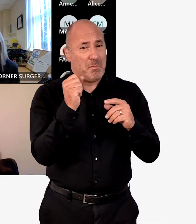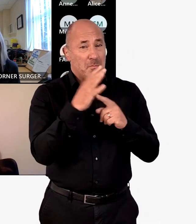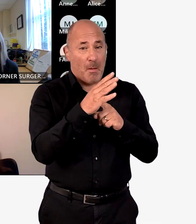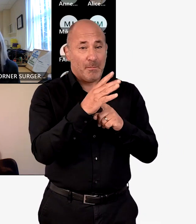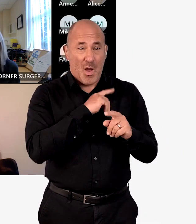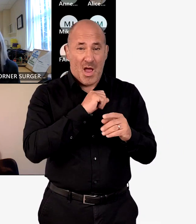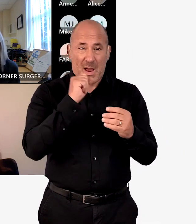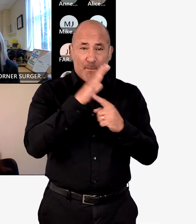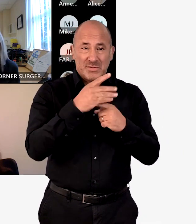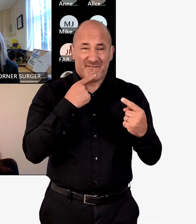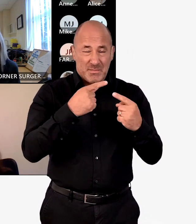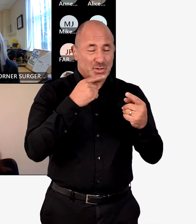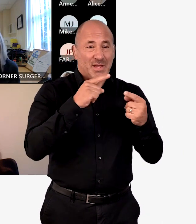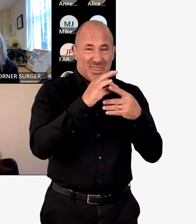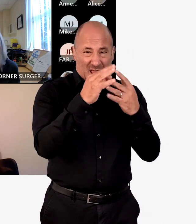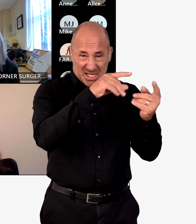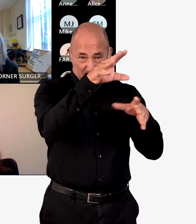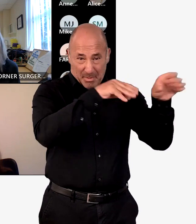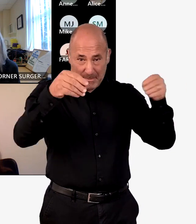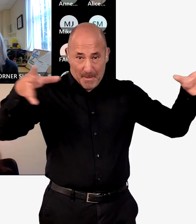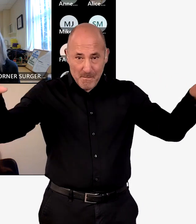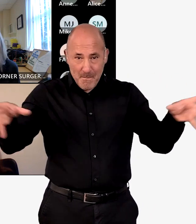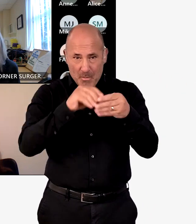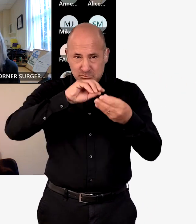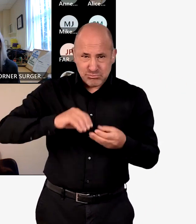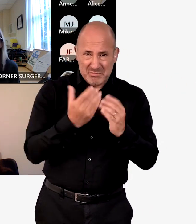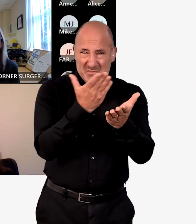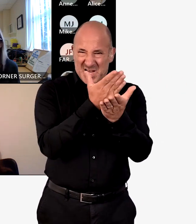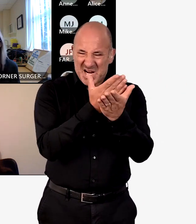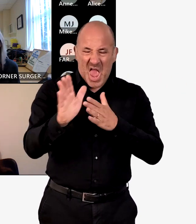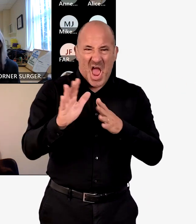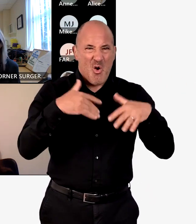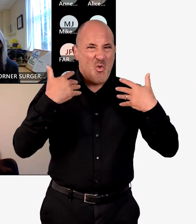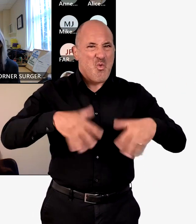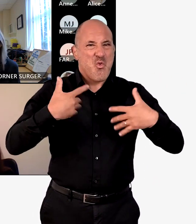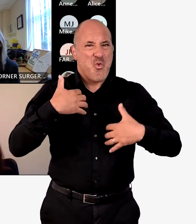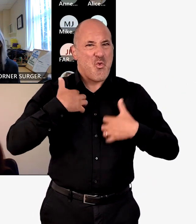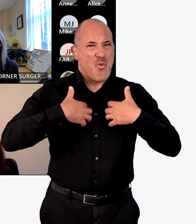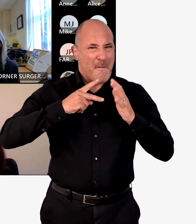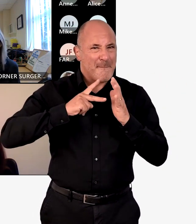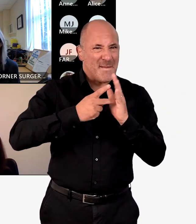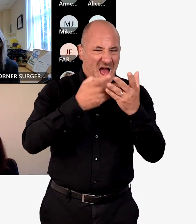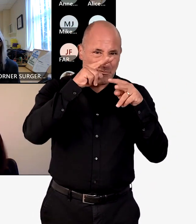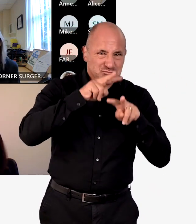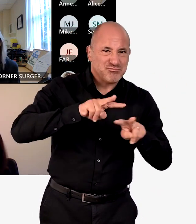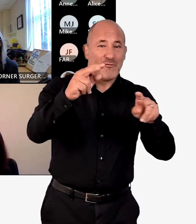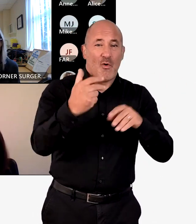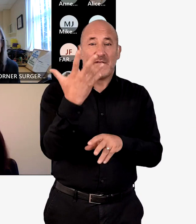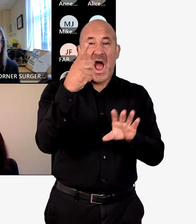teams who were critical in bringing all those important elements together into what I think is a clear, coherent and ambitious plan for the NHS